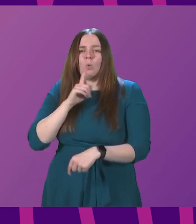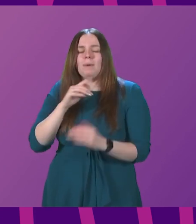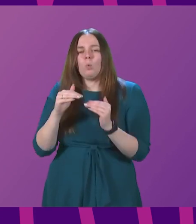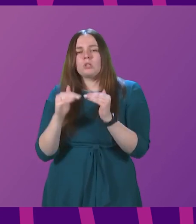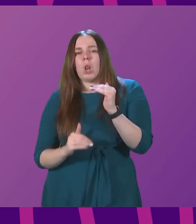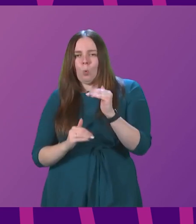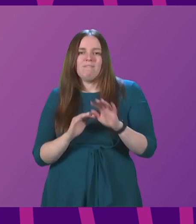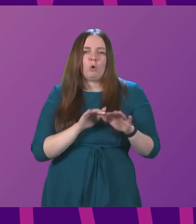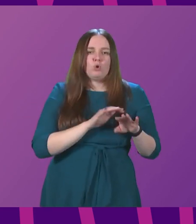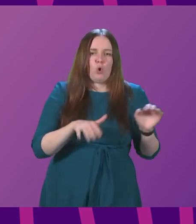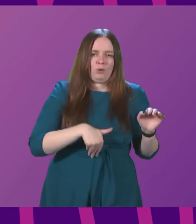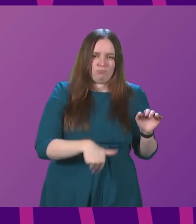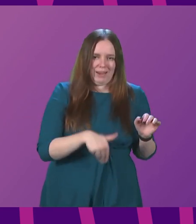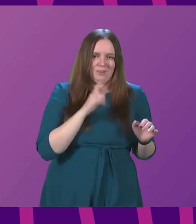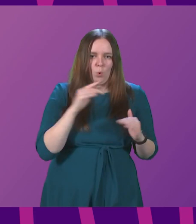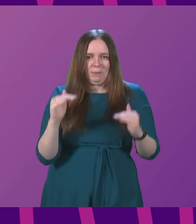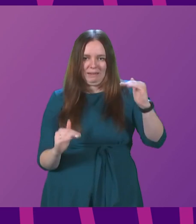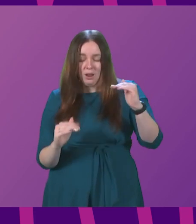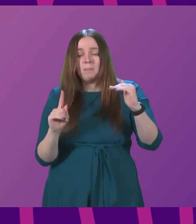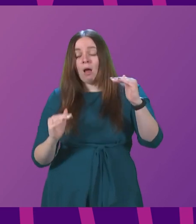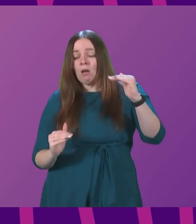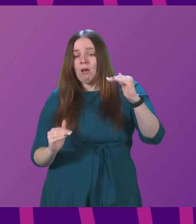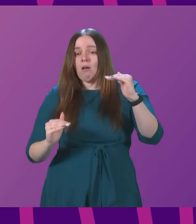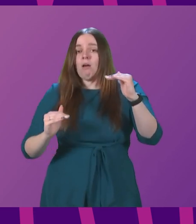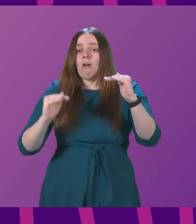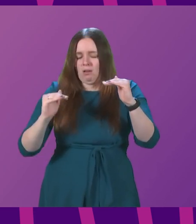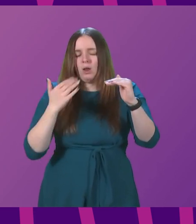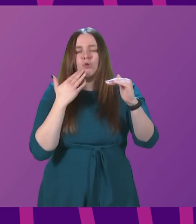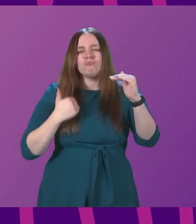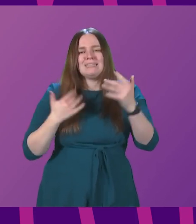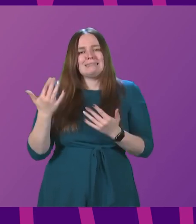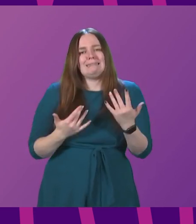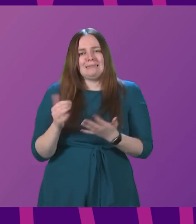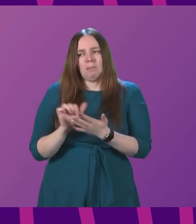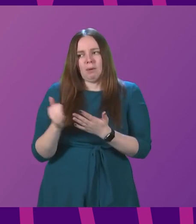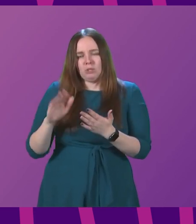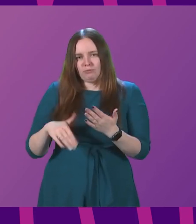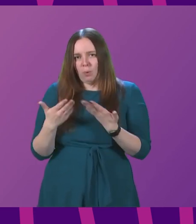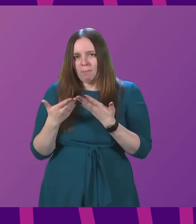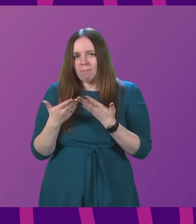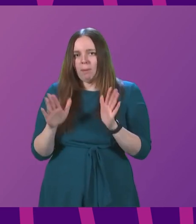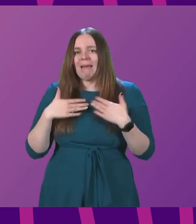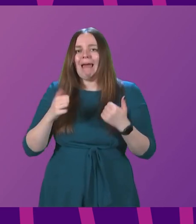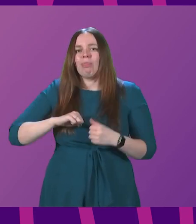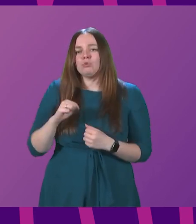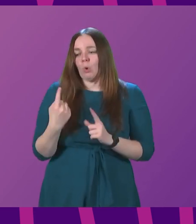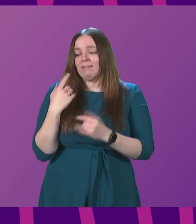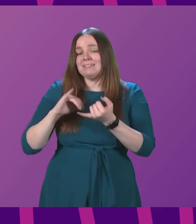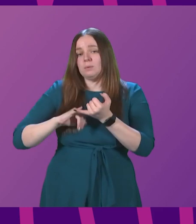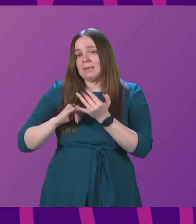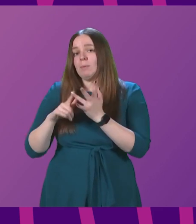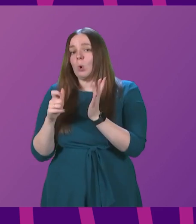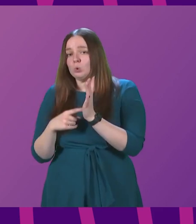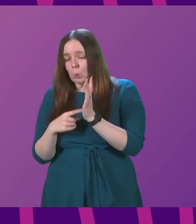than for non-pregnant women, but it was increasing. And according to the most recent data published by Public Health Scotland in September and October,